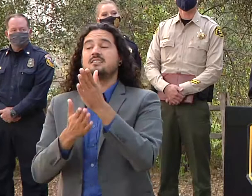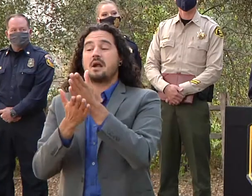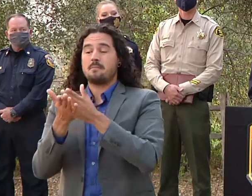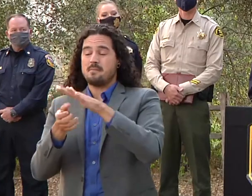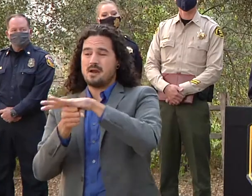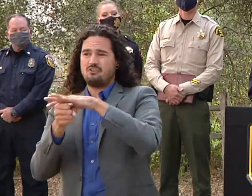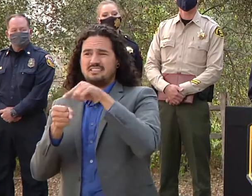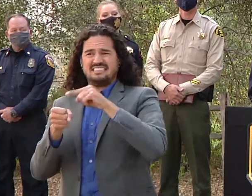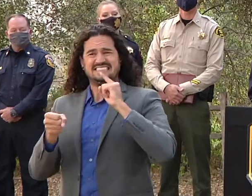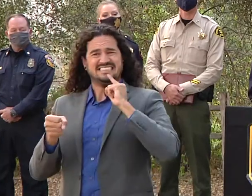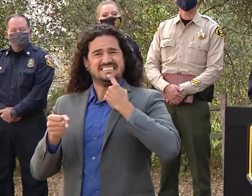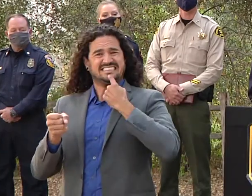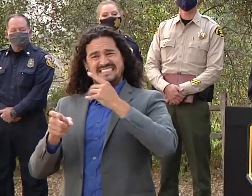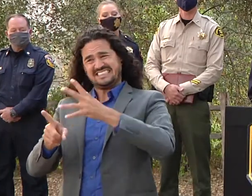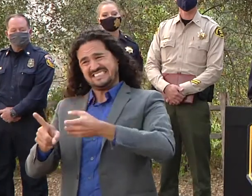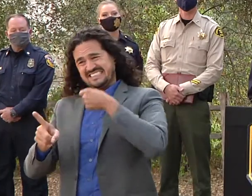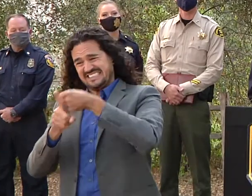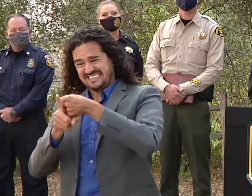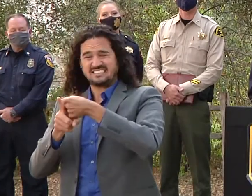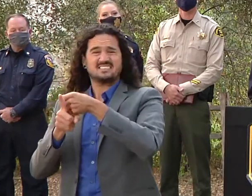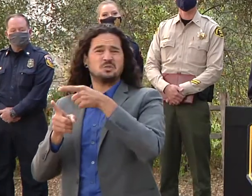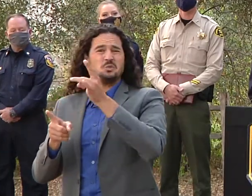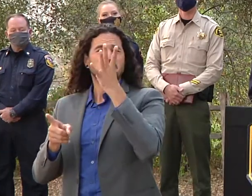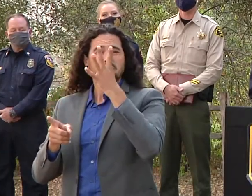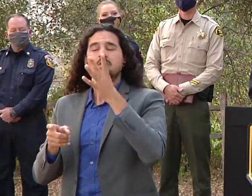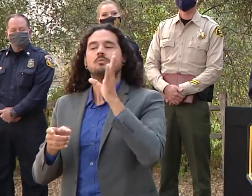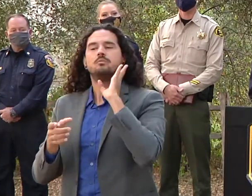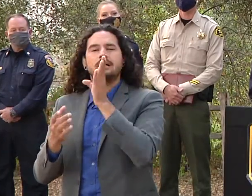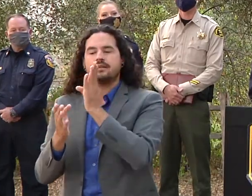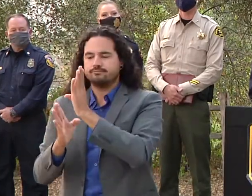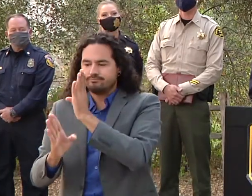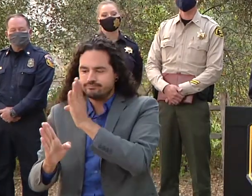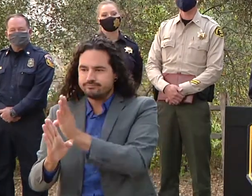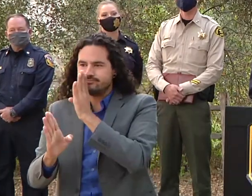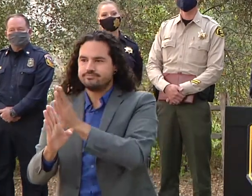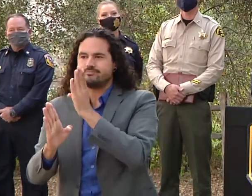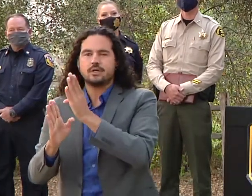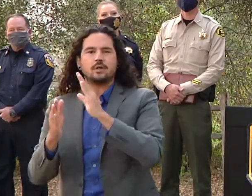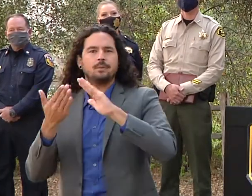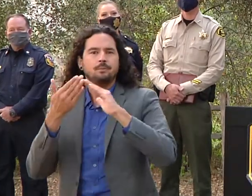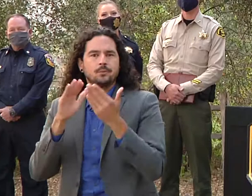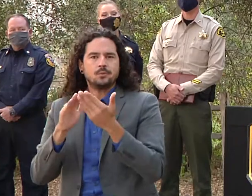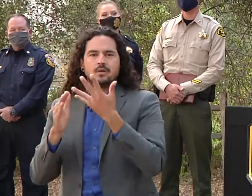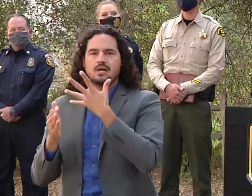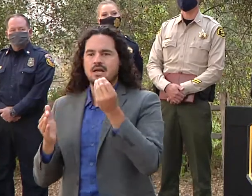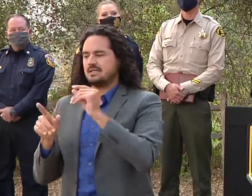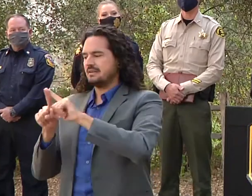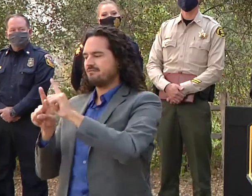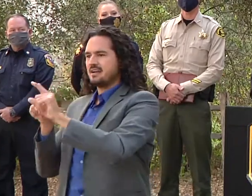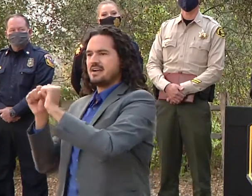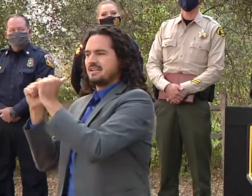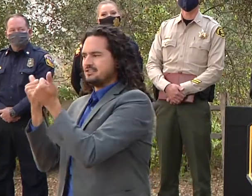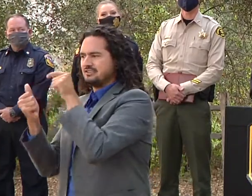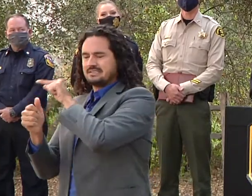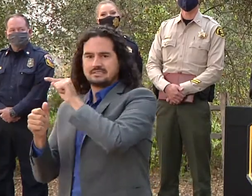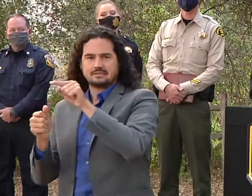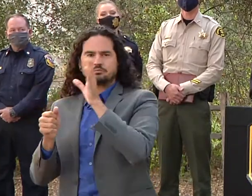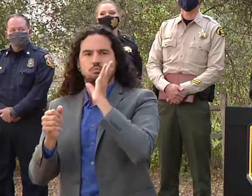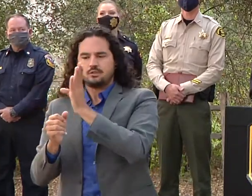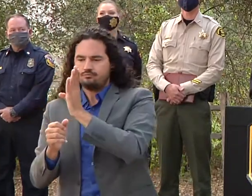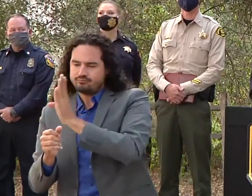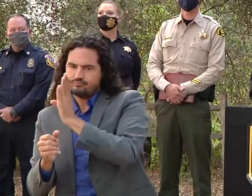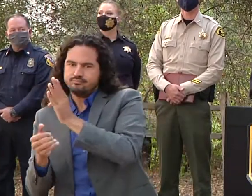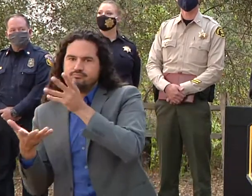-one between communities and individual agencies would occur. And that will really take place once those areas are